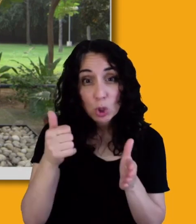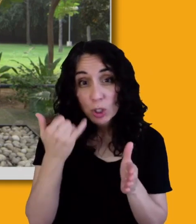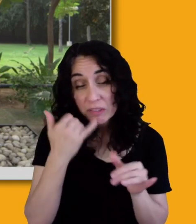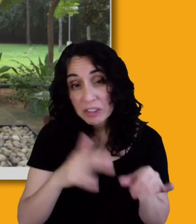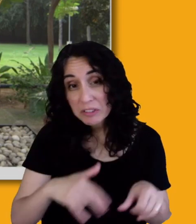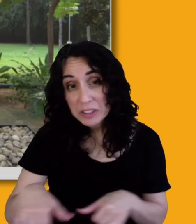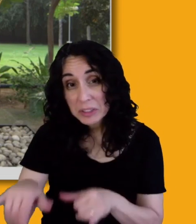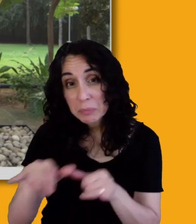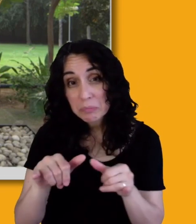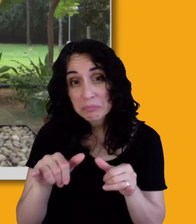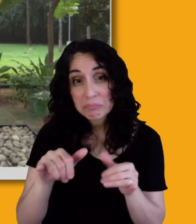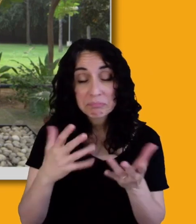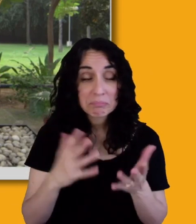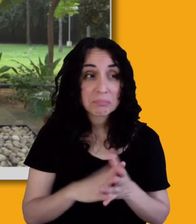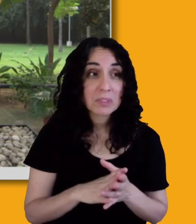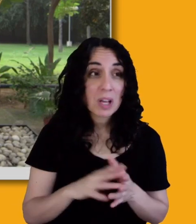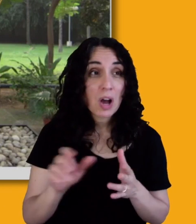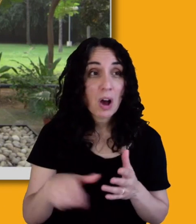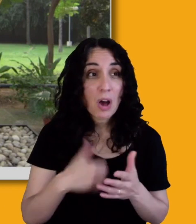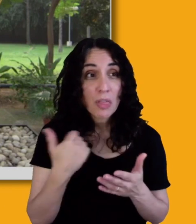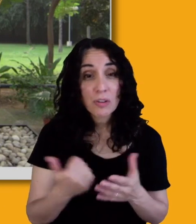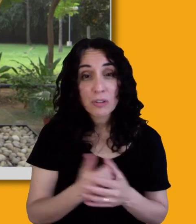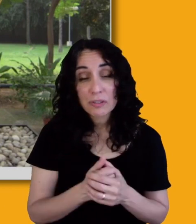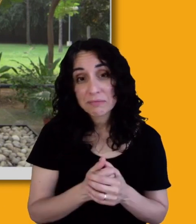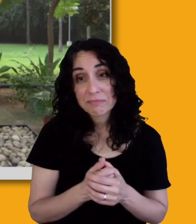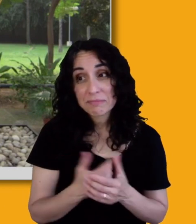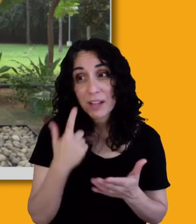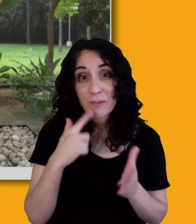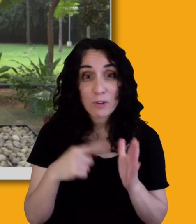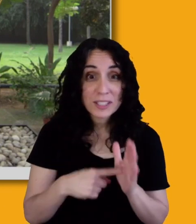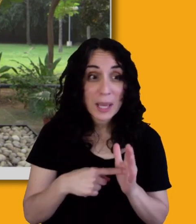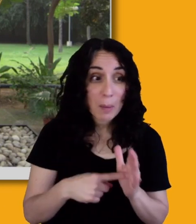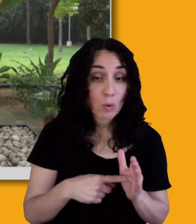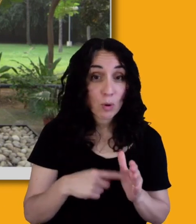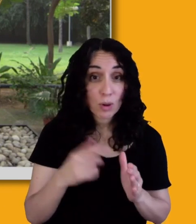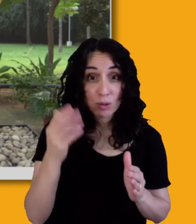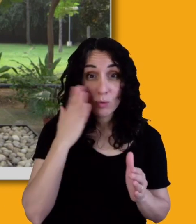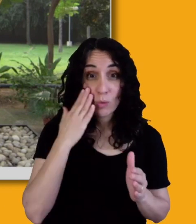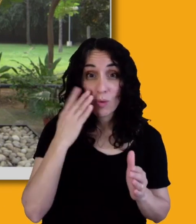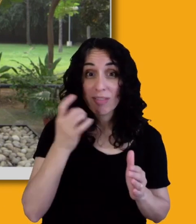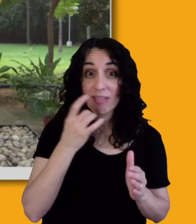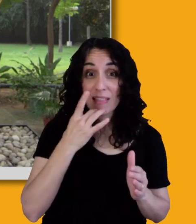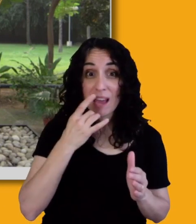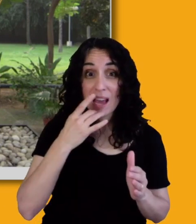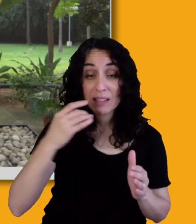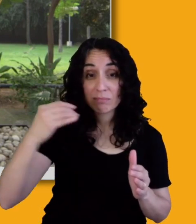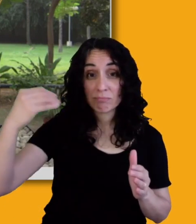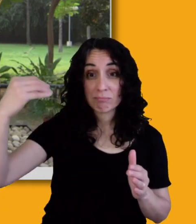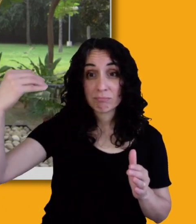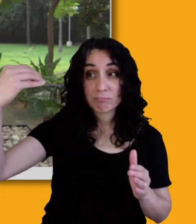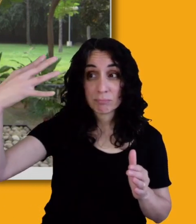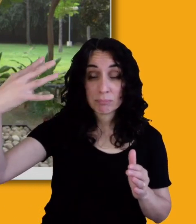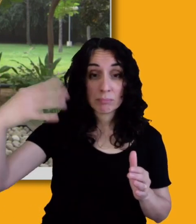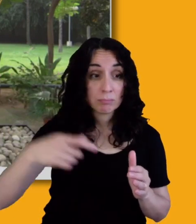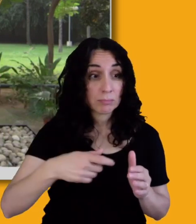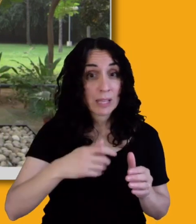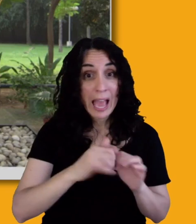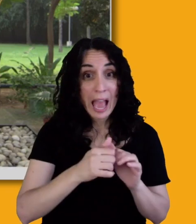are expensive. The other is, aren't you glad you don't have to search for a light switch every time you go into a room? They're generally in the same kind of